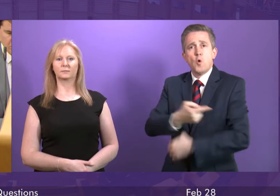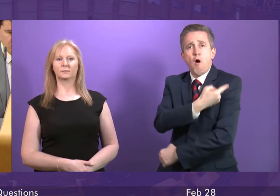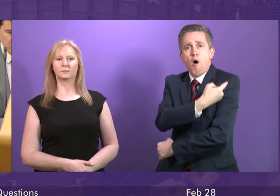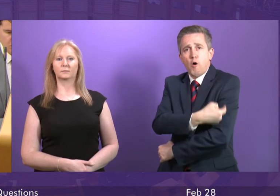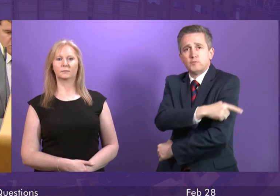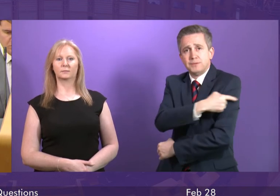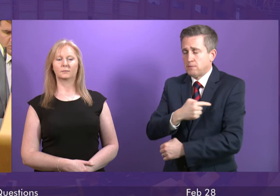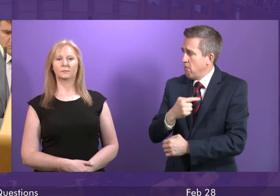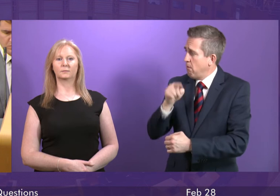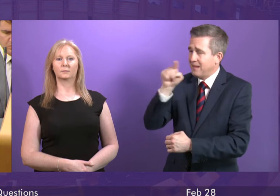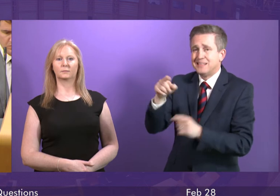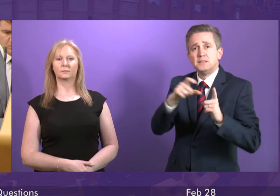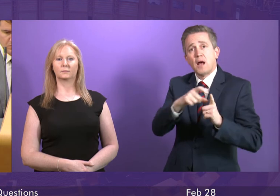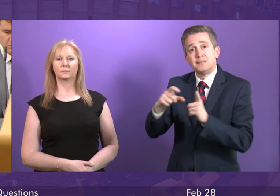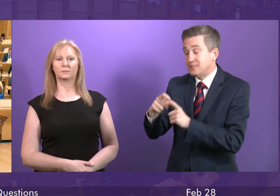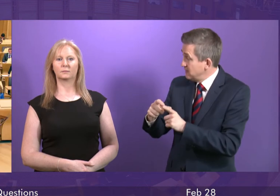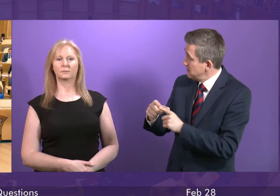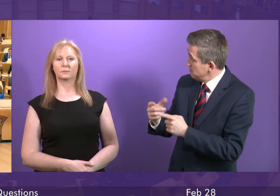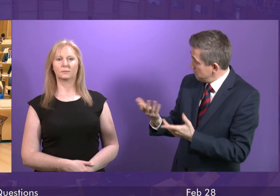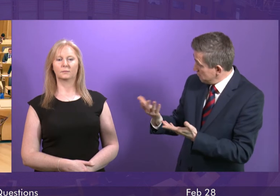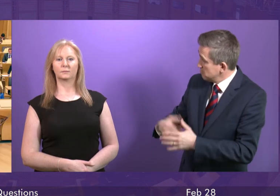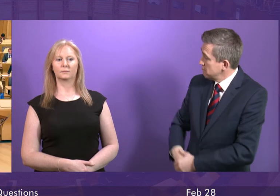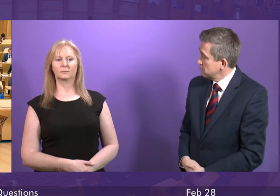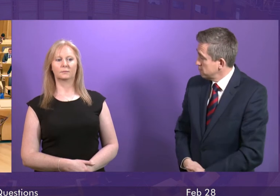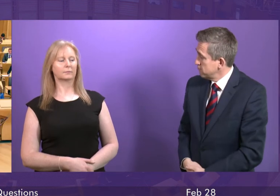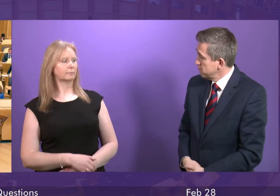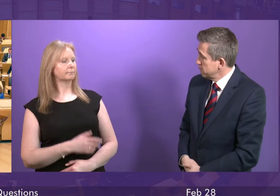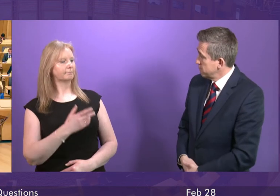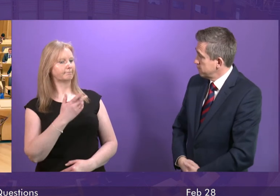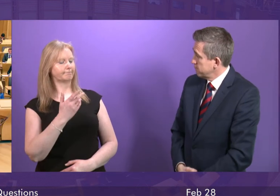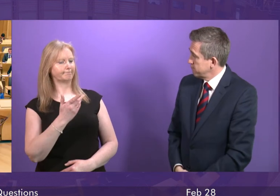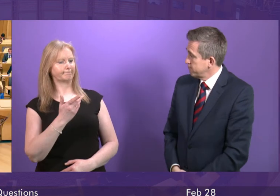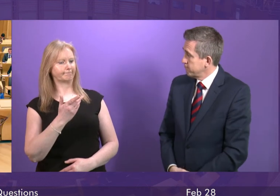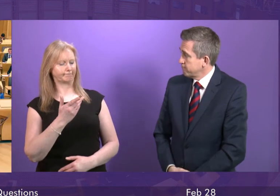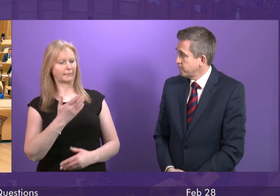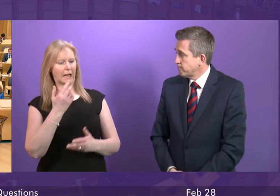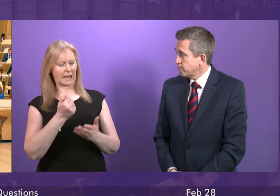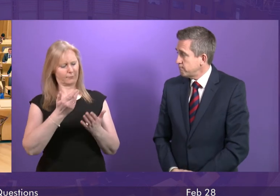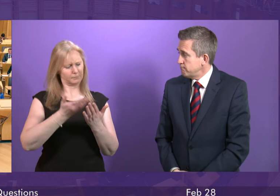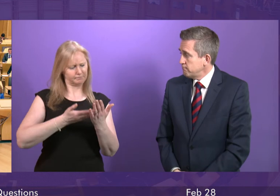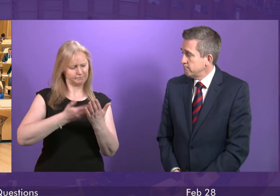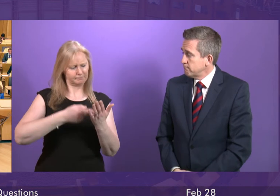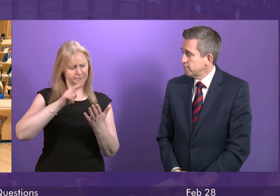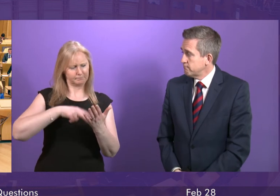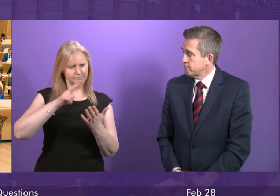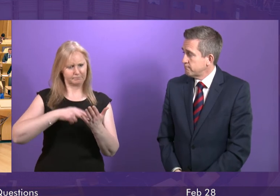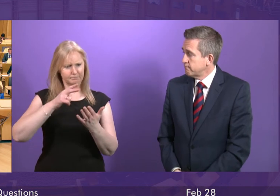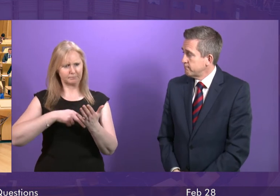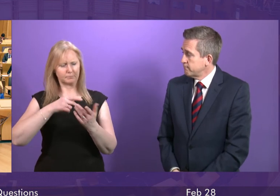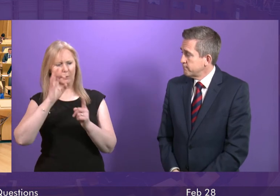new hospital in Dundee? First Minister. Well, business cases are looked at robustly and properly, as are all